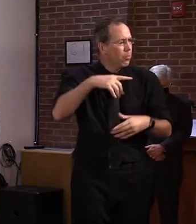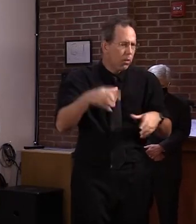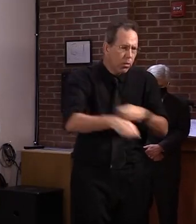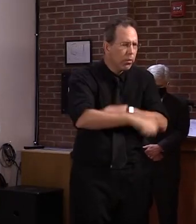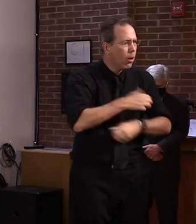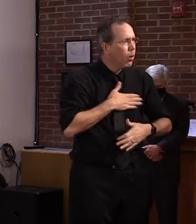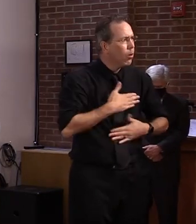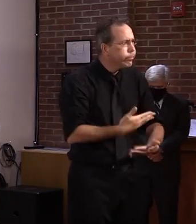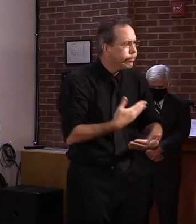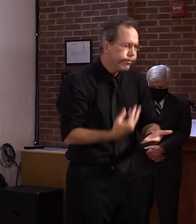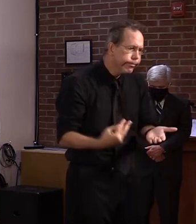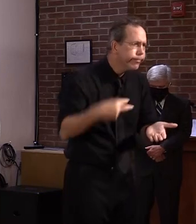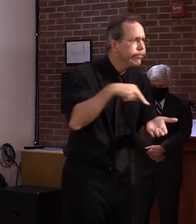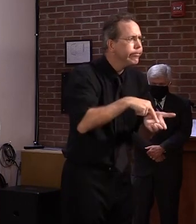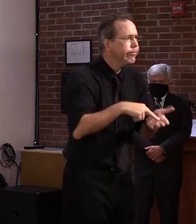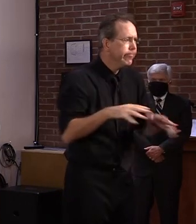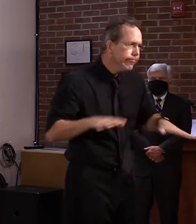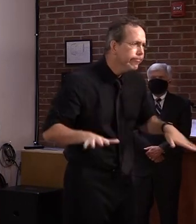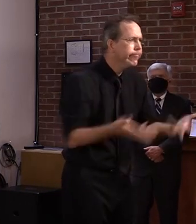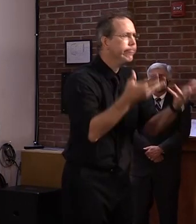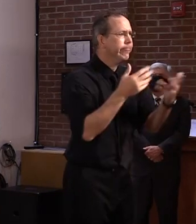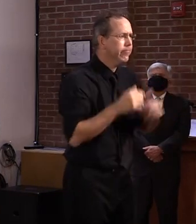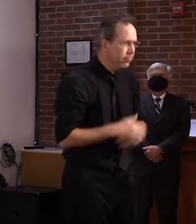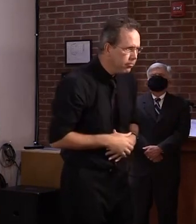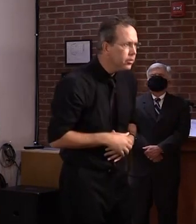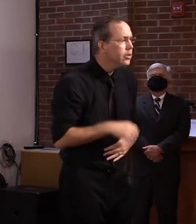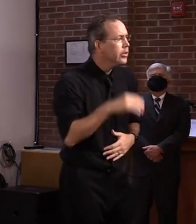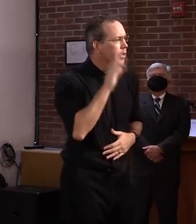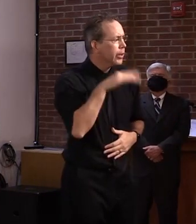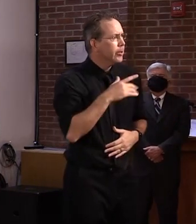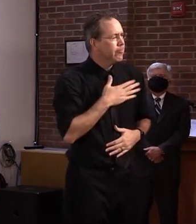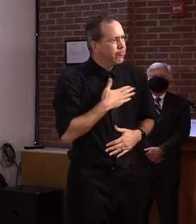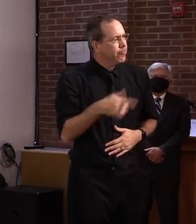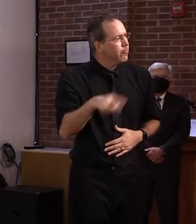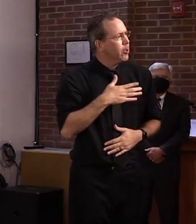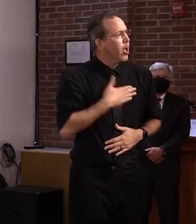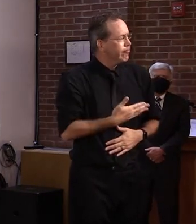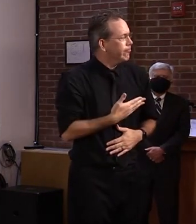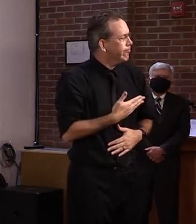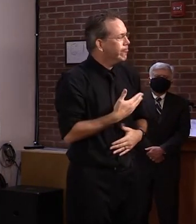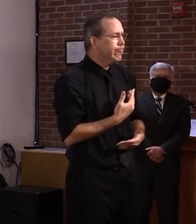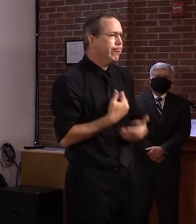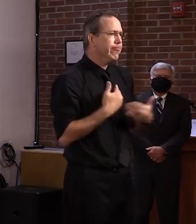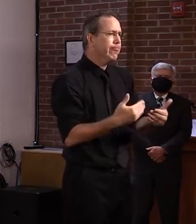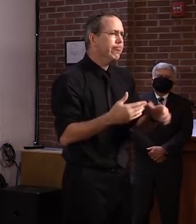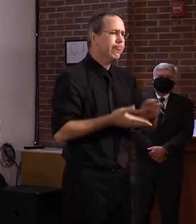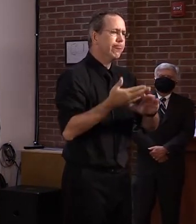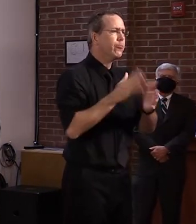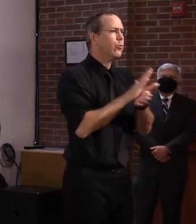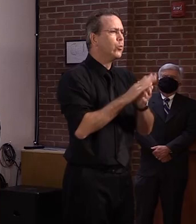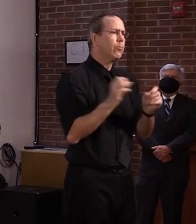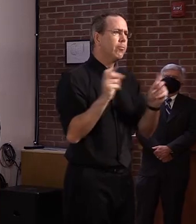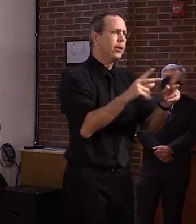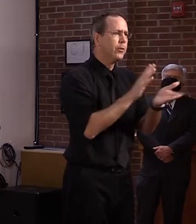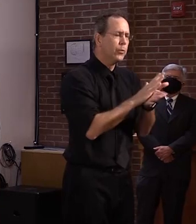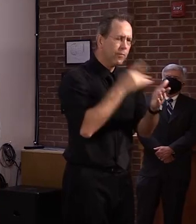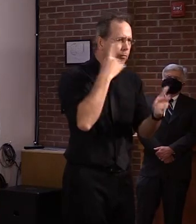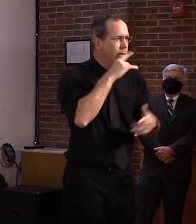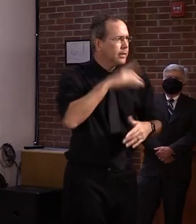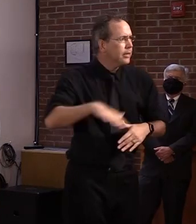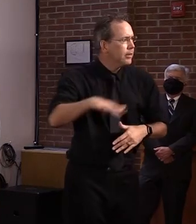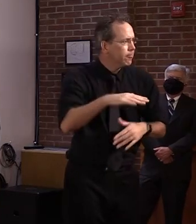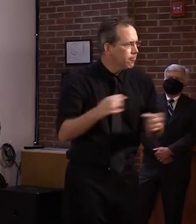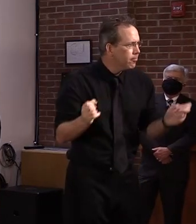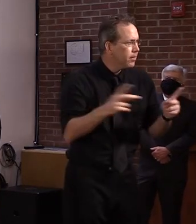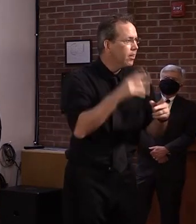We appreciate their efforts answering the call to service because, as we've mentioned several times, many kids and families